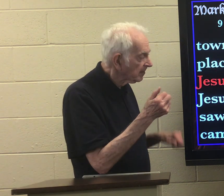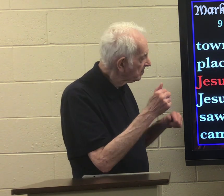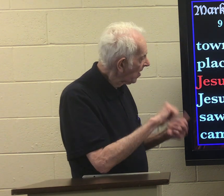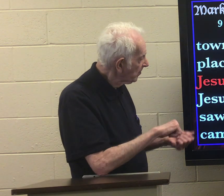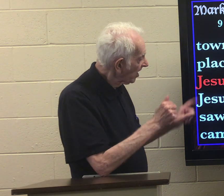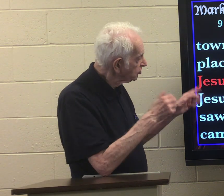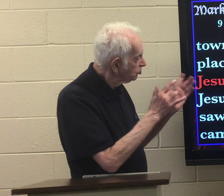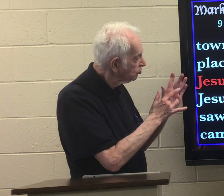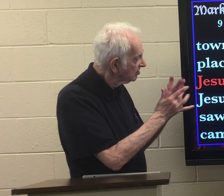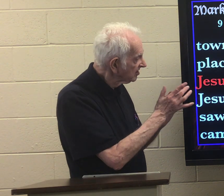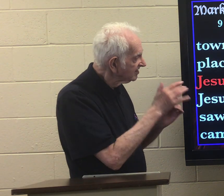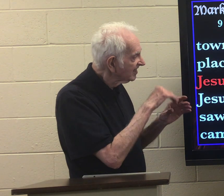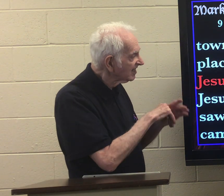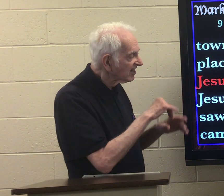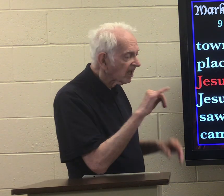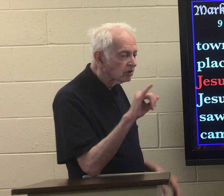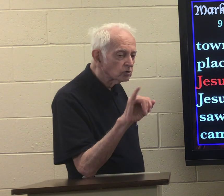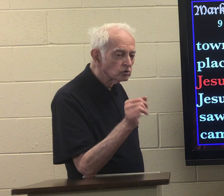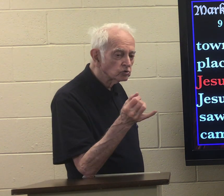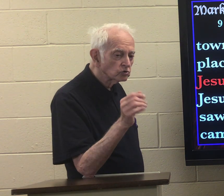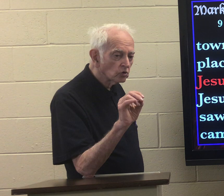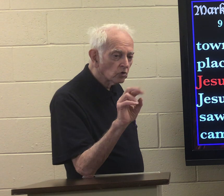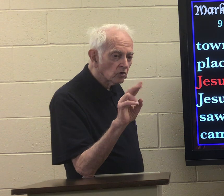John baptized Jesus in the Jordan River